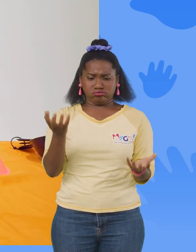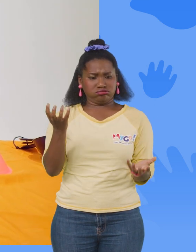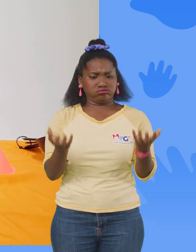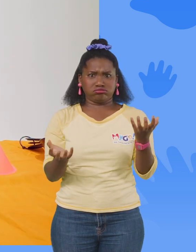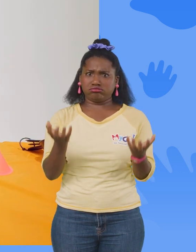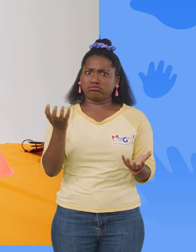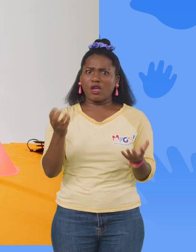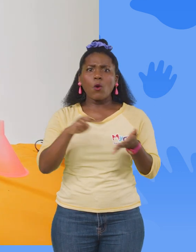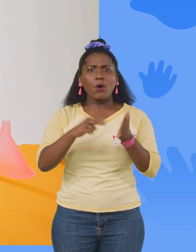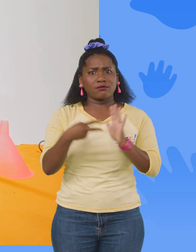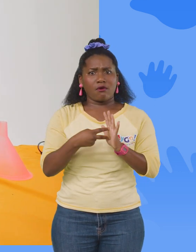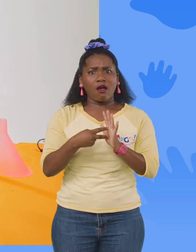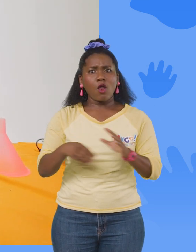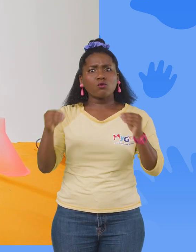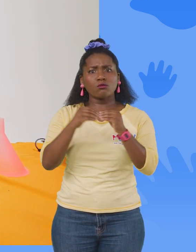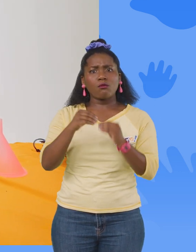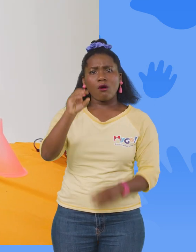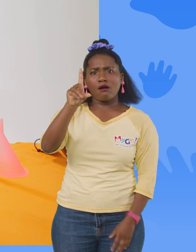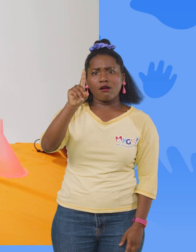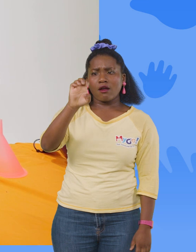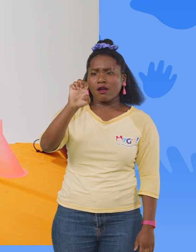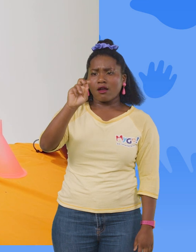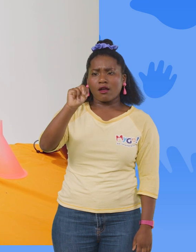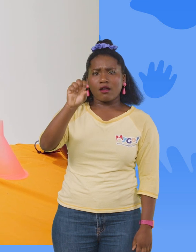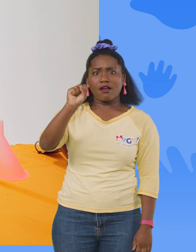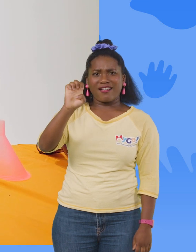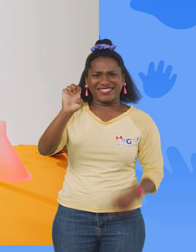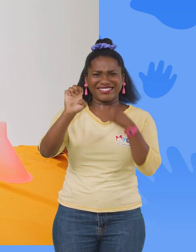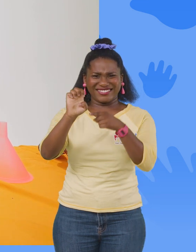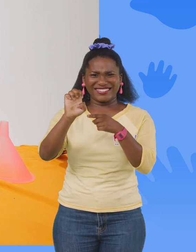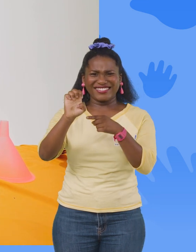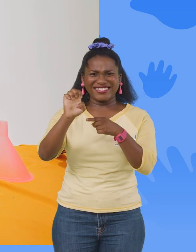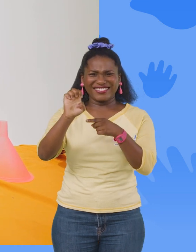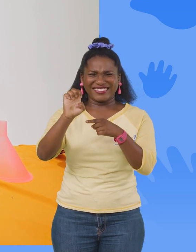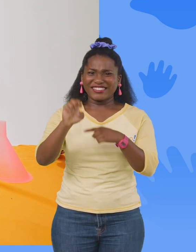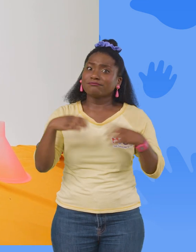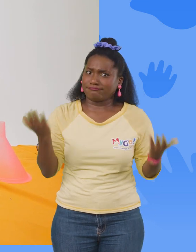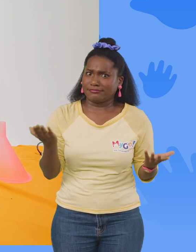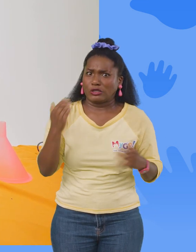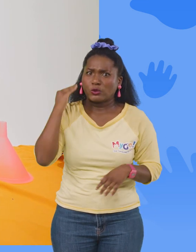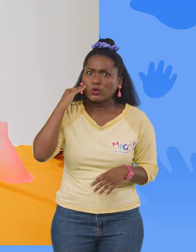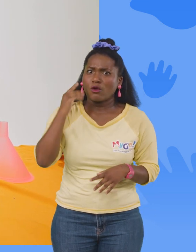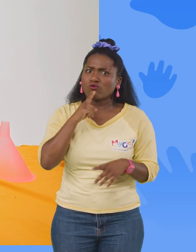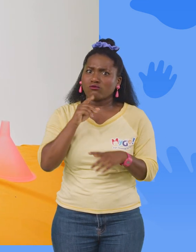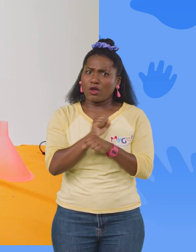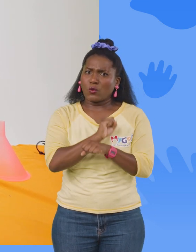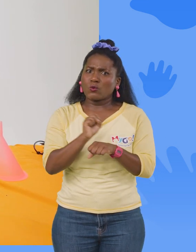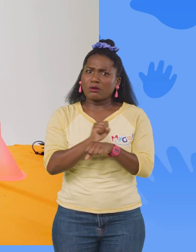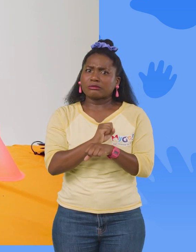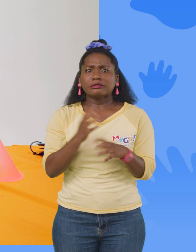means which one is more dense. Because they're actually going to be roughly the… No, they will